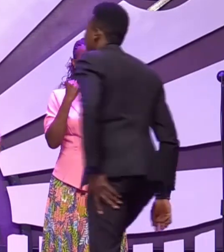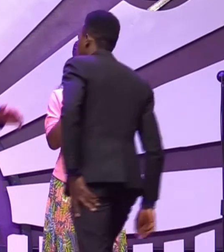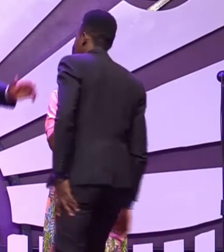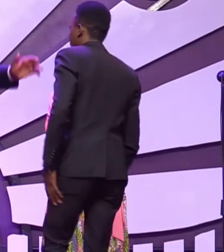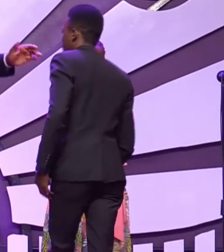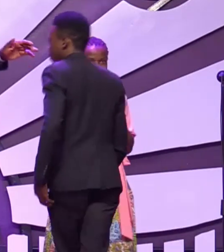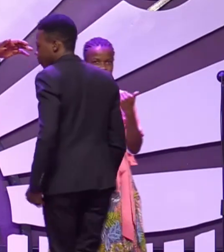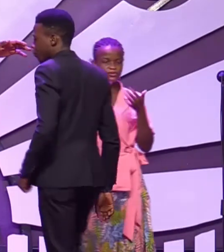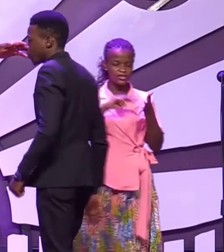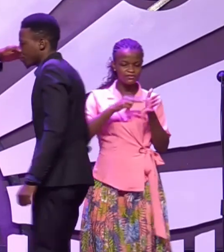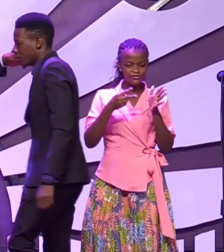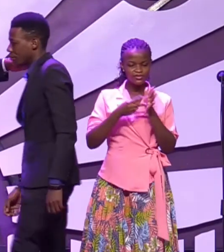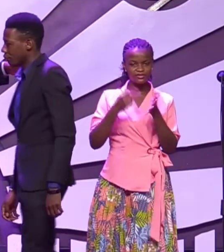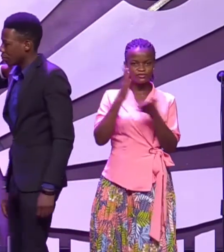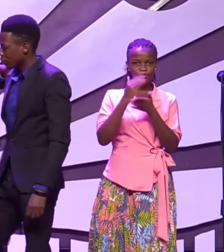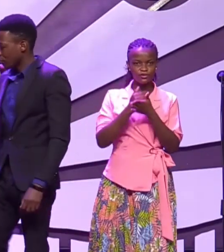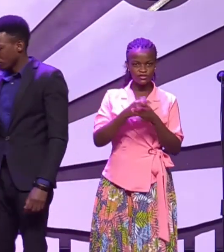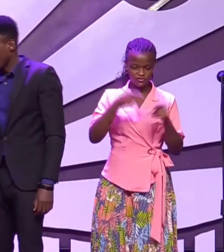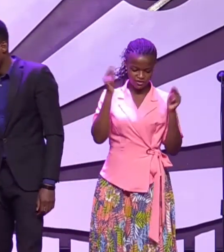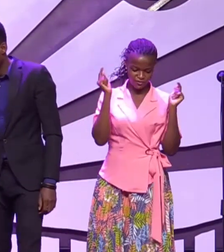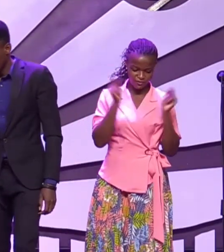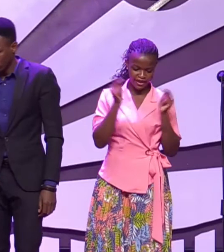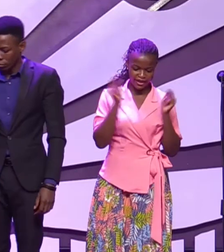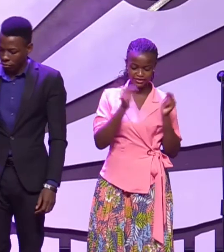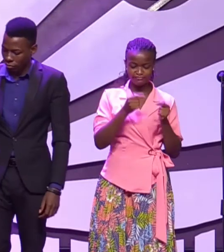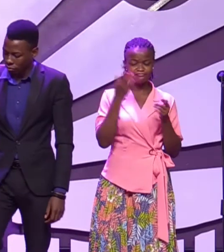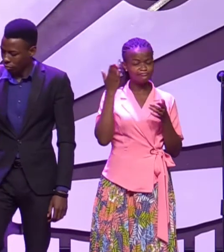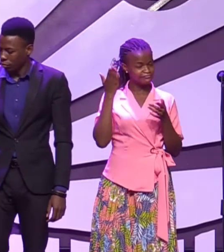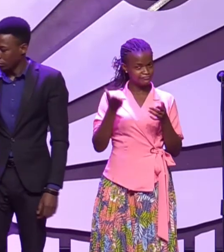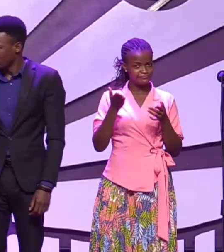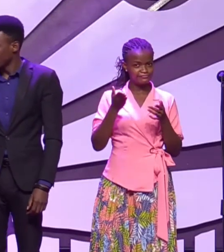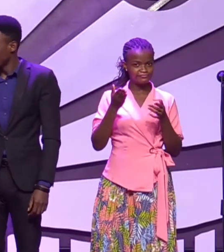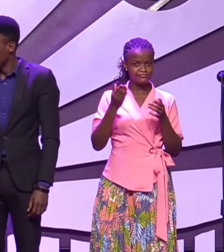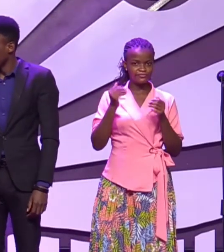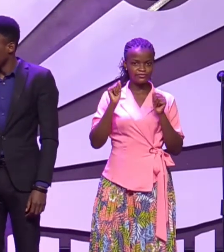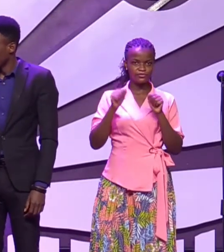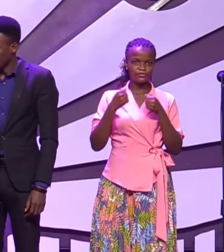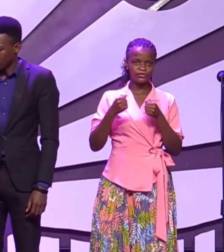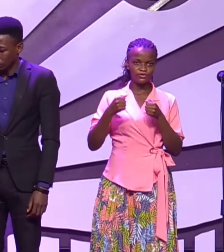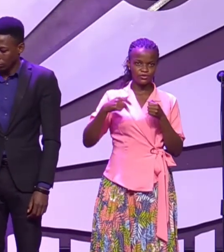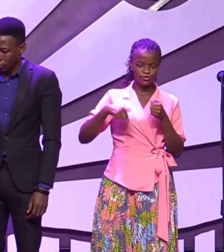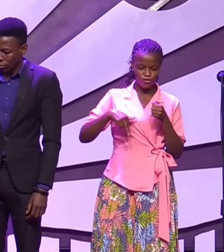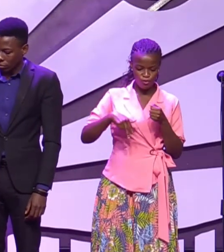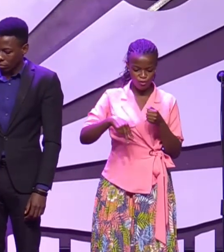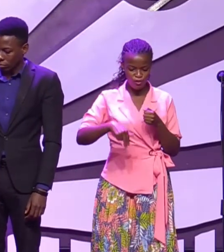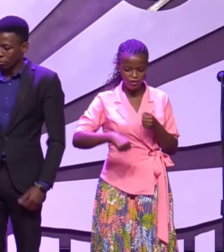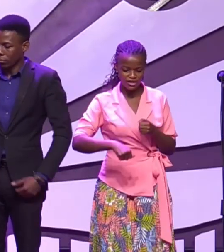it means that because of the thorn he can't walk by himself